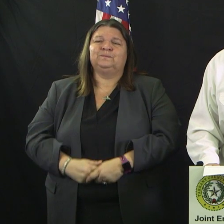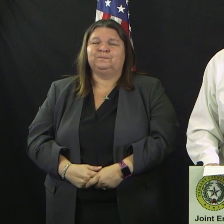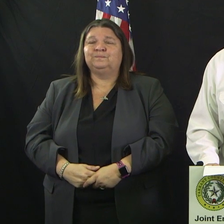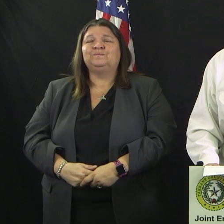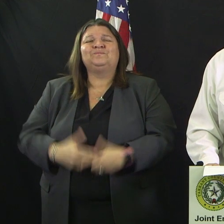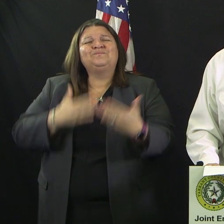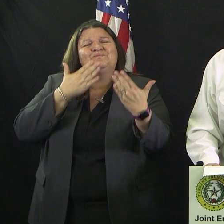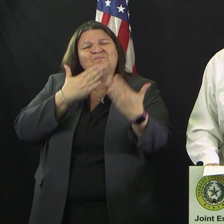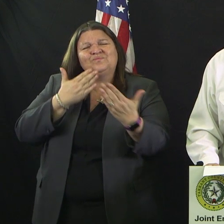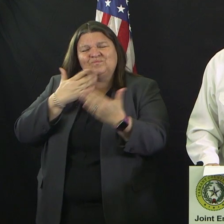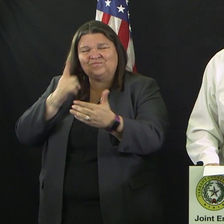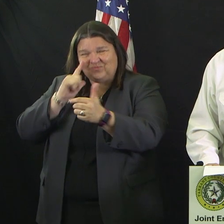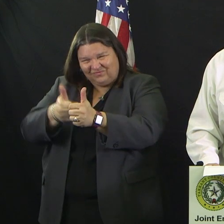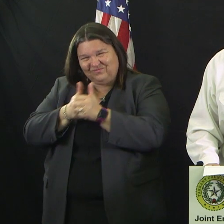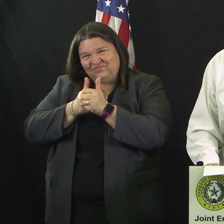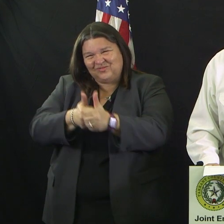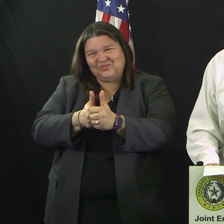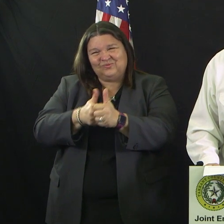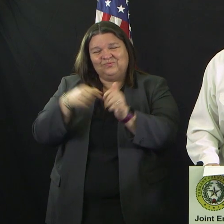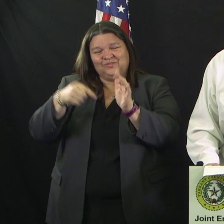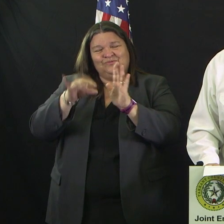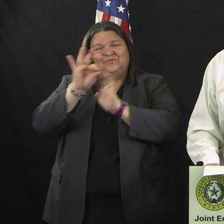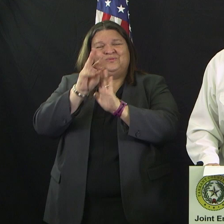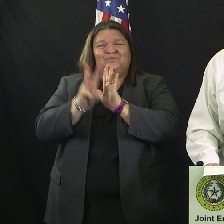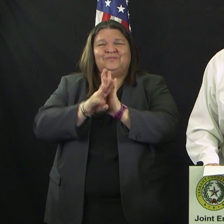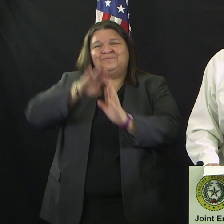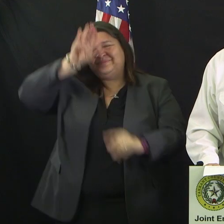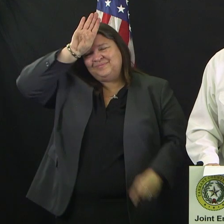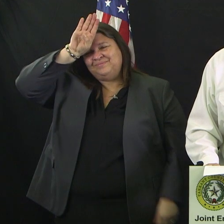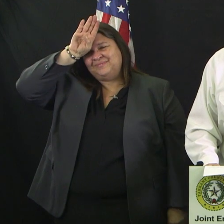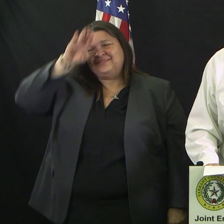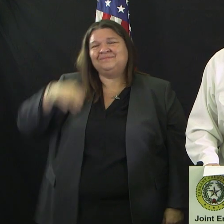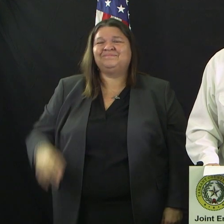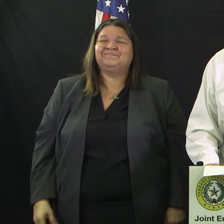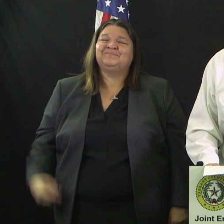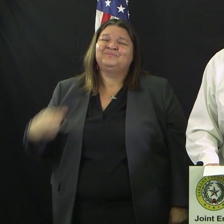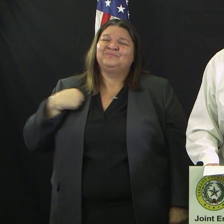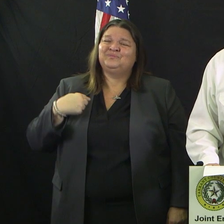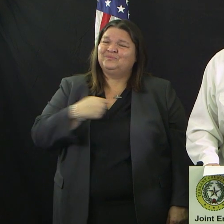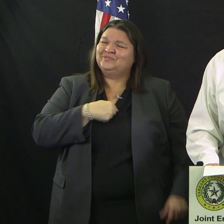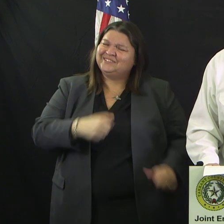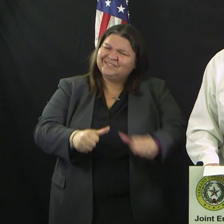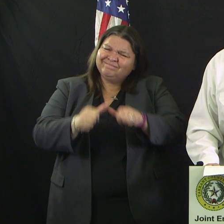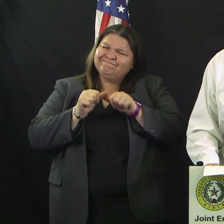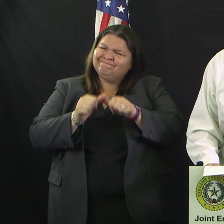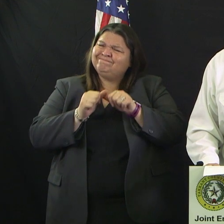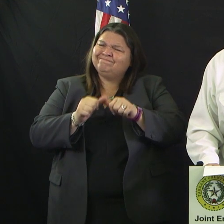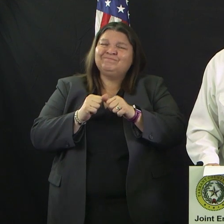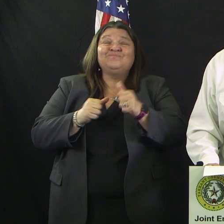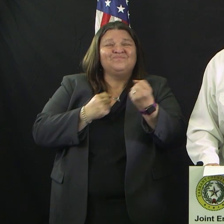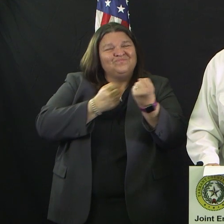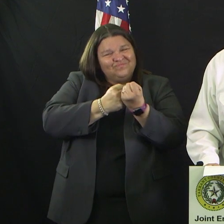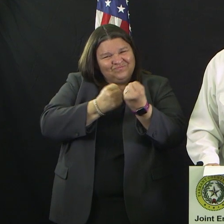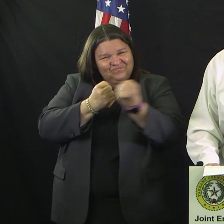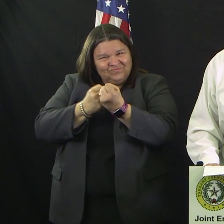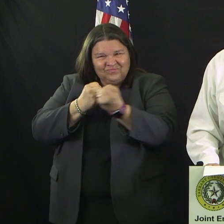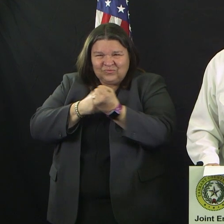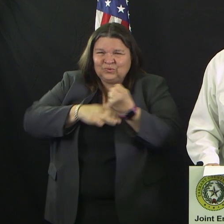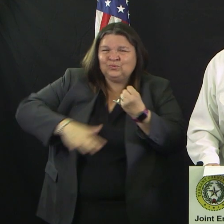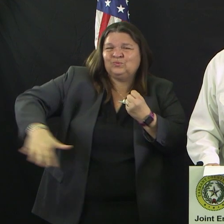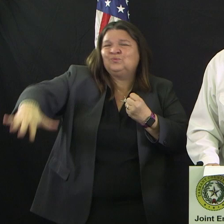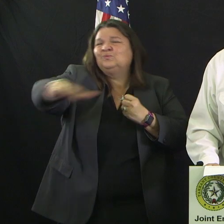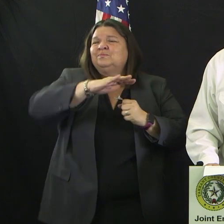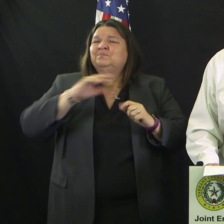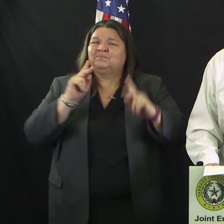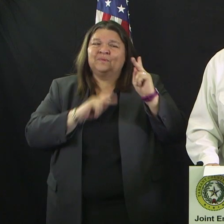Department. And we are continuing to stand with the other departments within the city to provide a good quality service in this